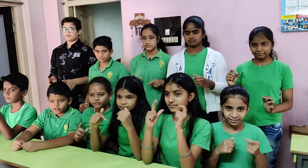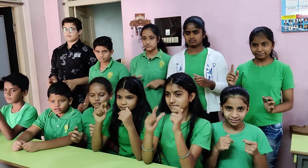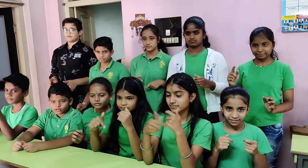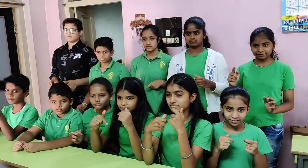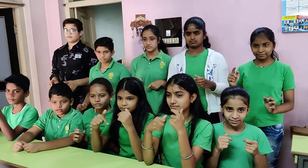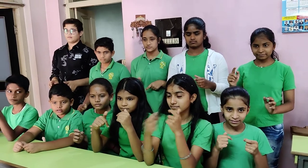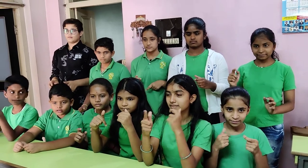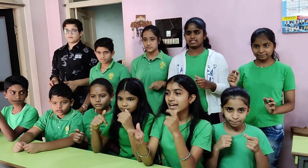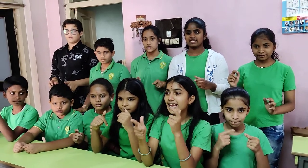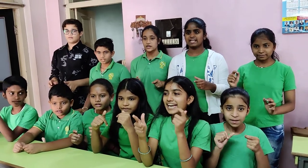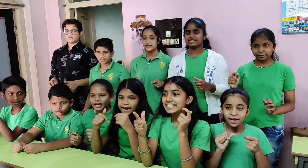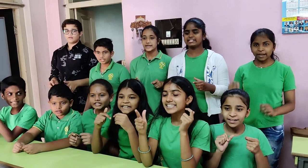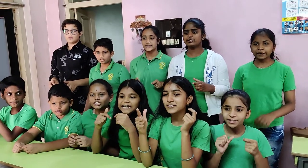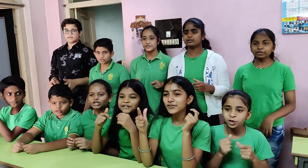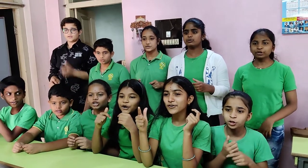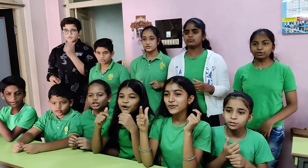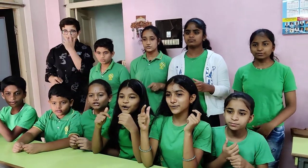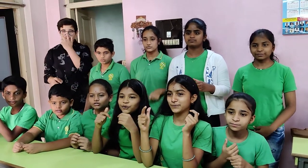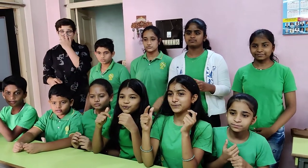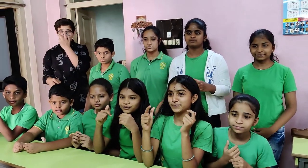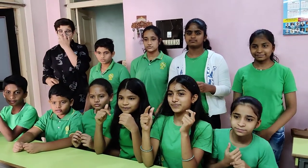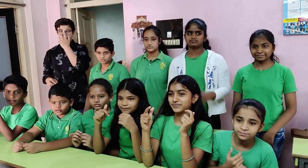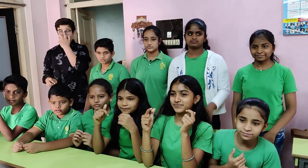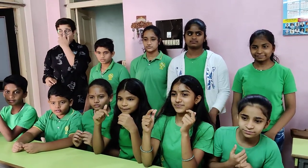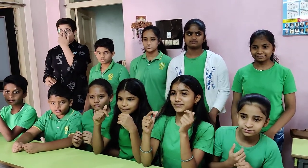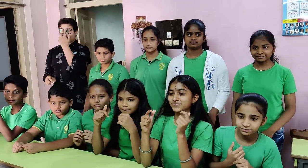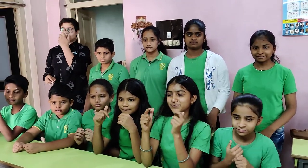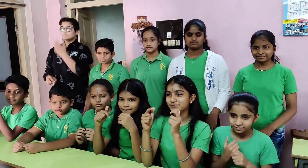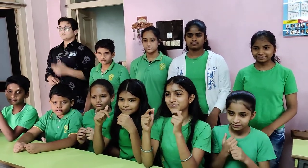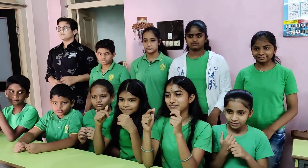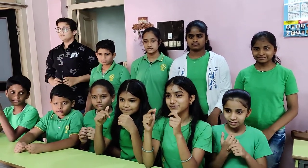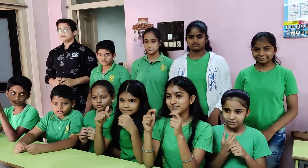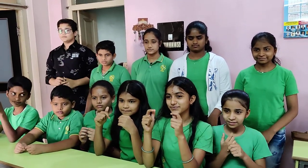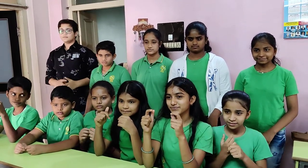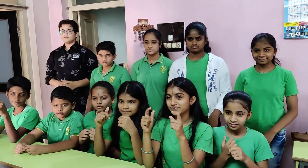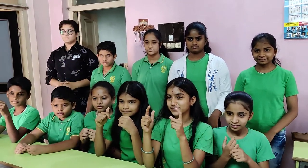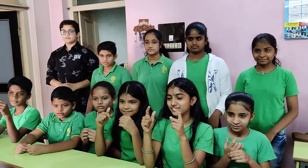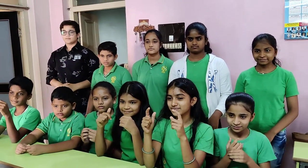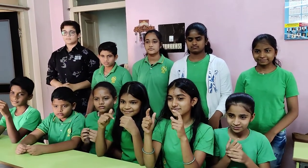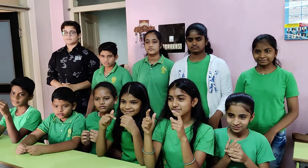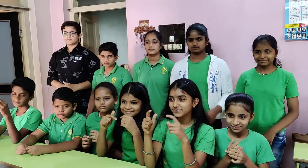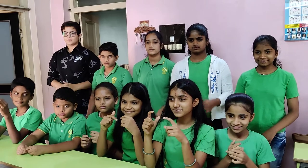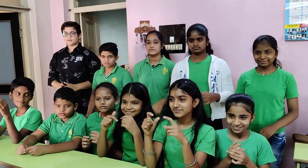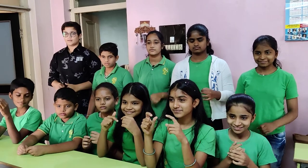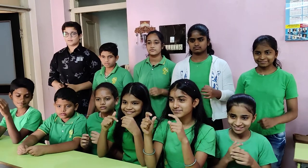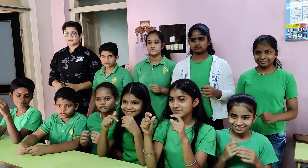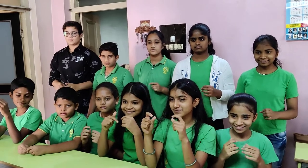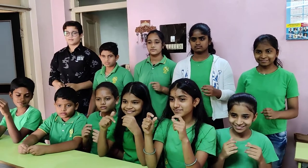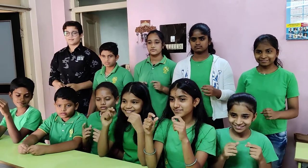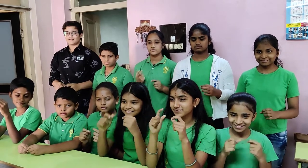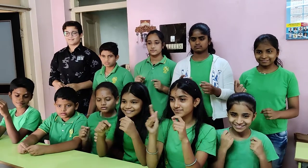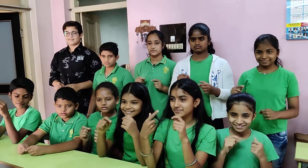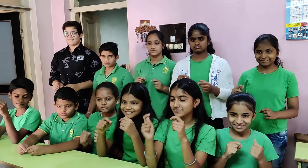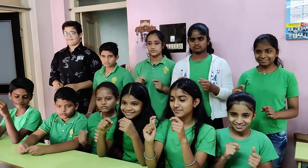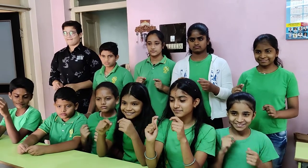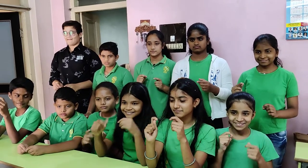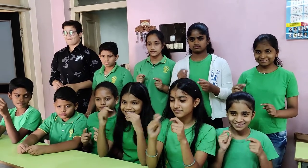7, that is 82. Correct answer. 82. Correct answer. Next sum. 6, 5,